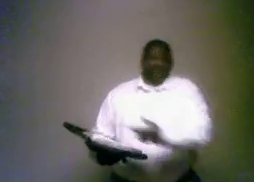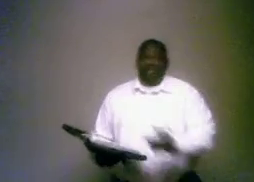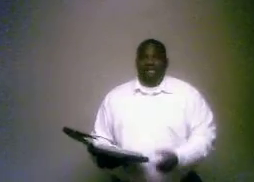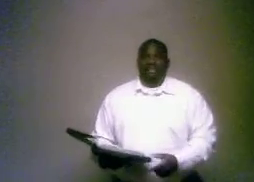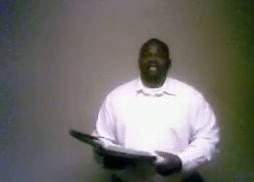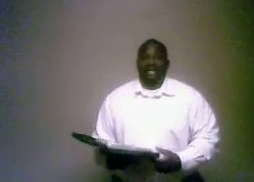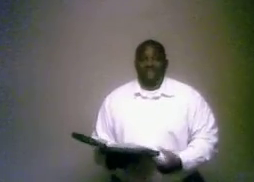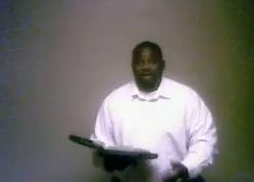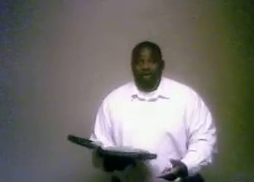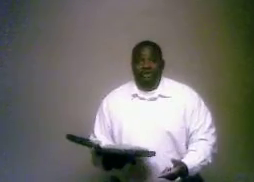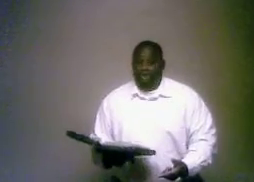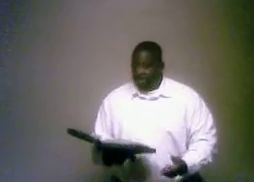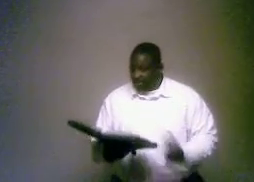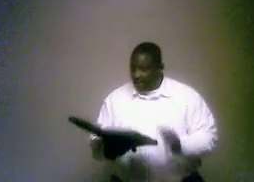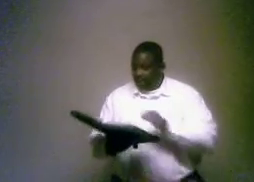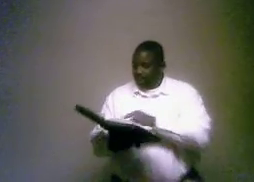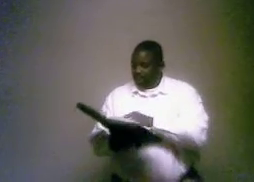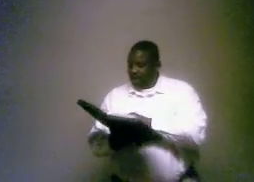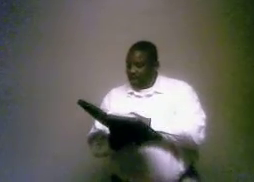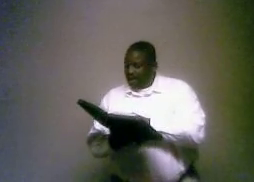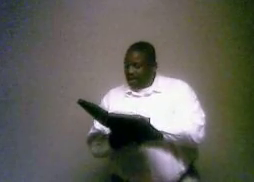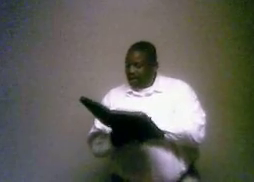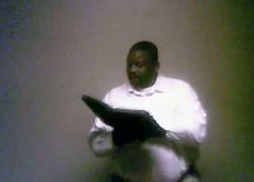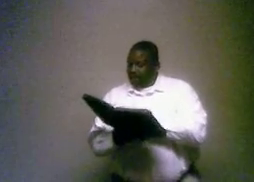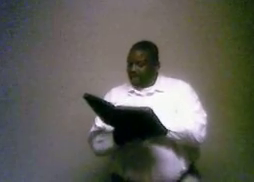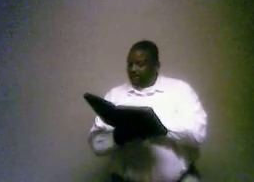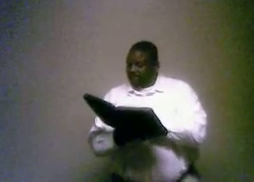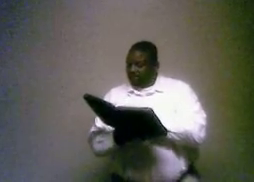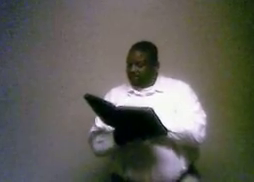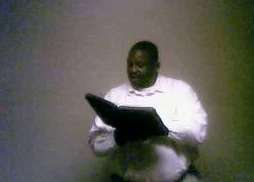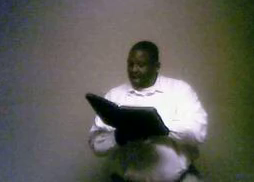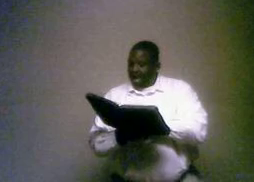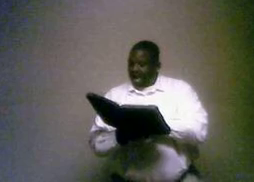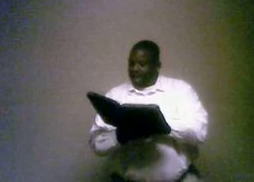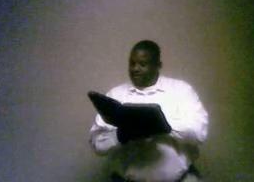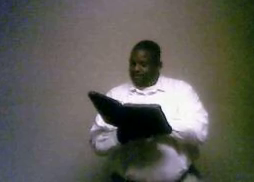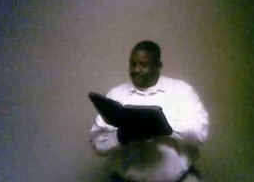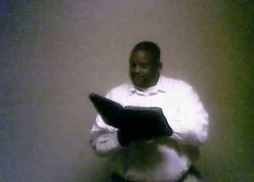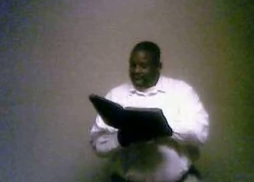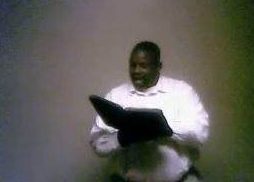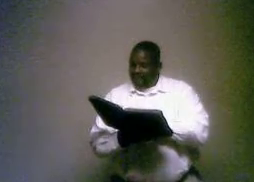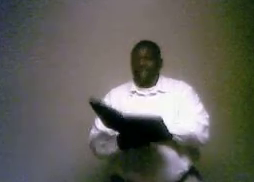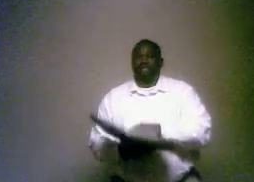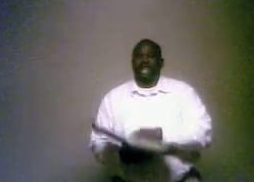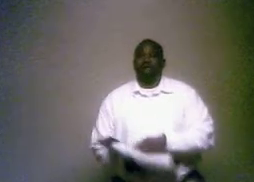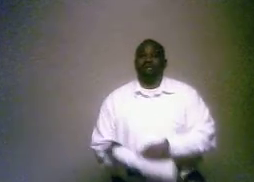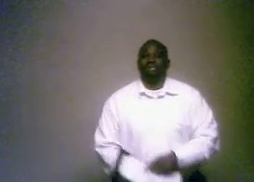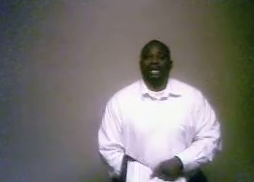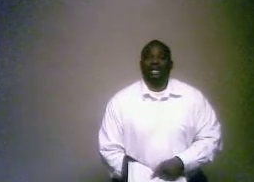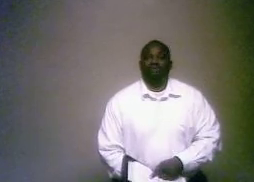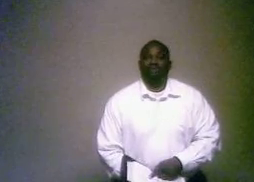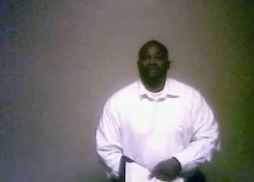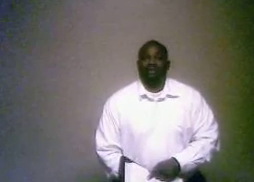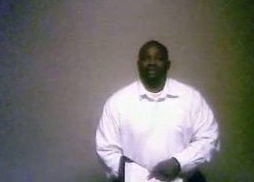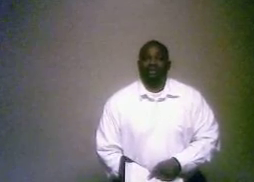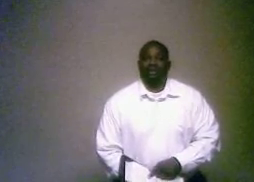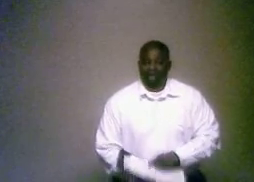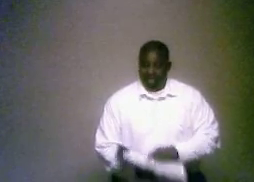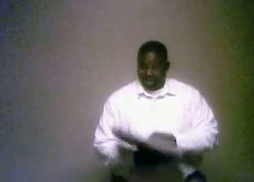Jesus. Now, what did Jesus say? He that believeth and is baptized shall be saved. Now,